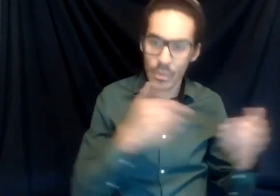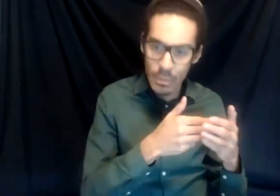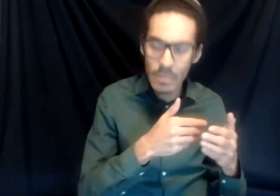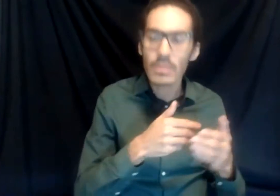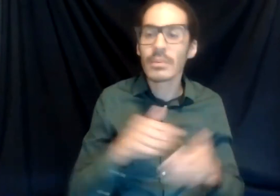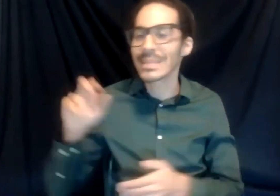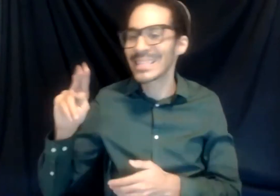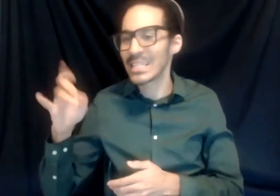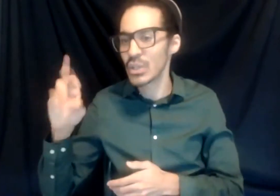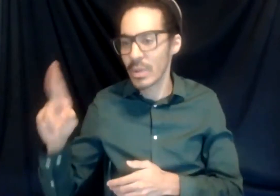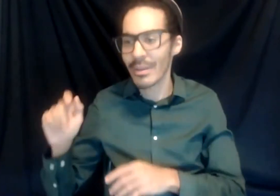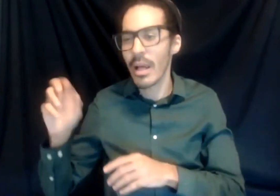everywhere, in every aspect.